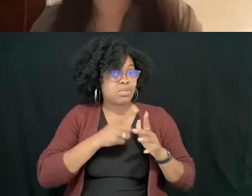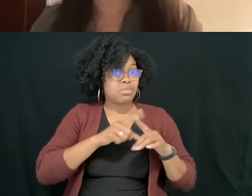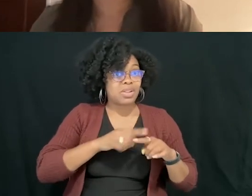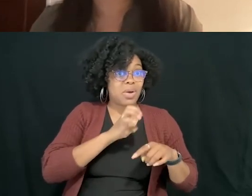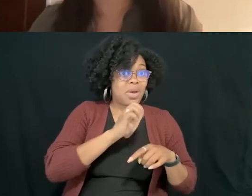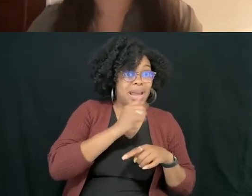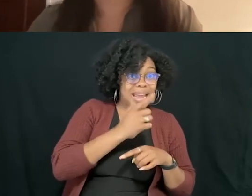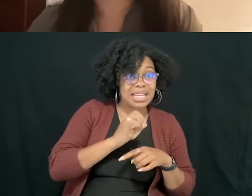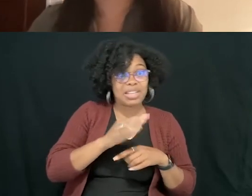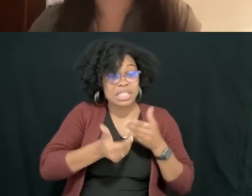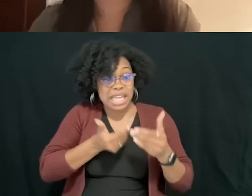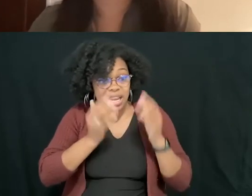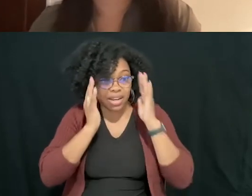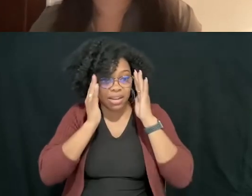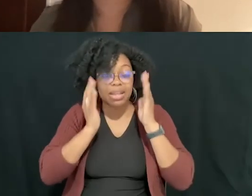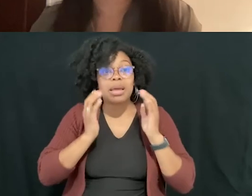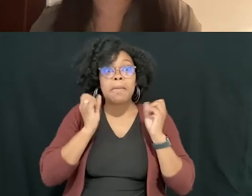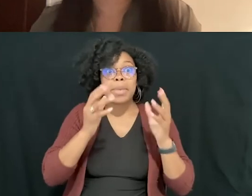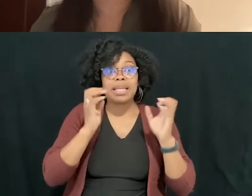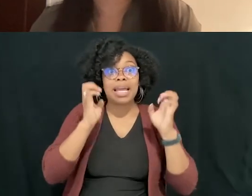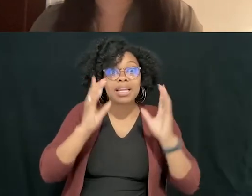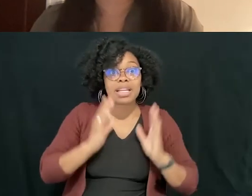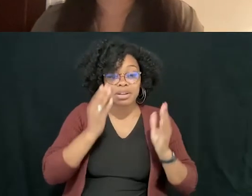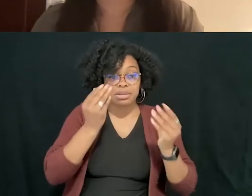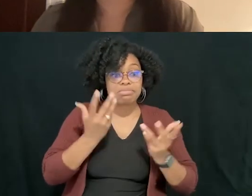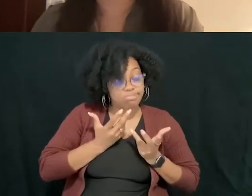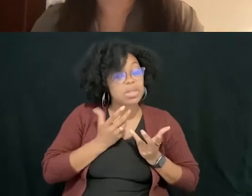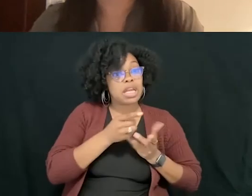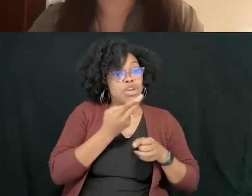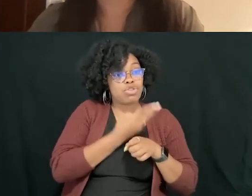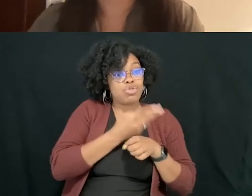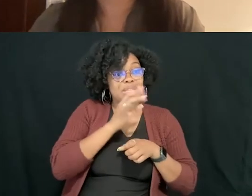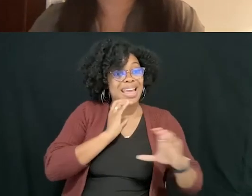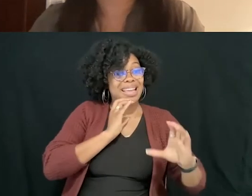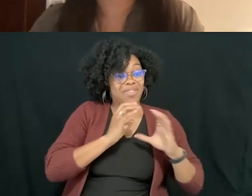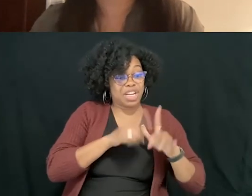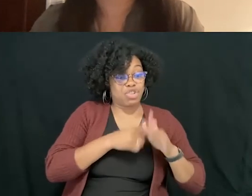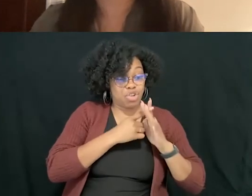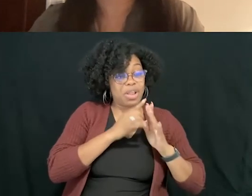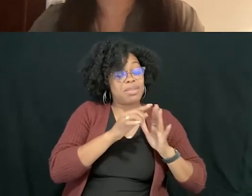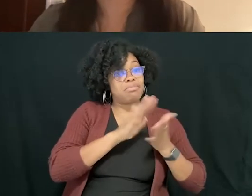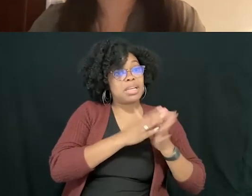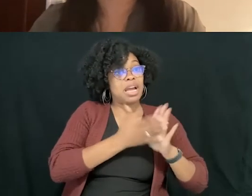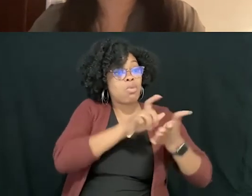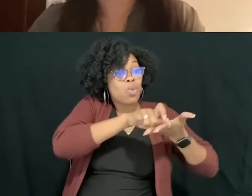that they use the conversation starters as writing or discussion prompts in their classroom